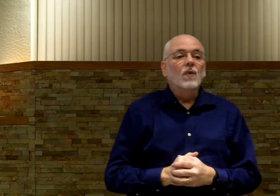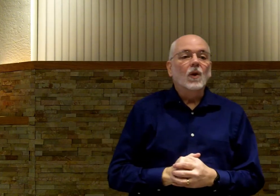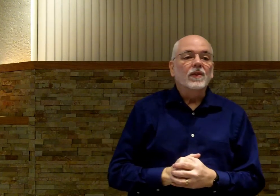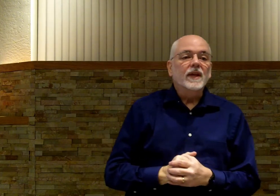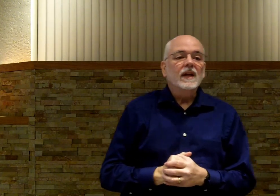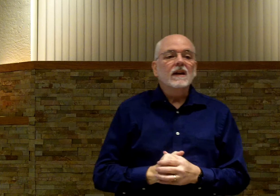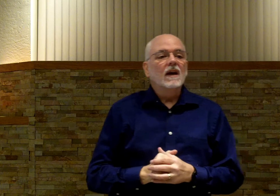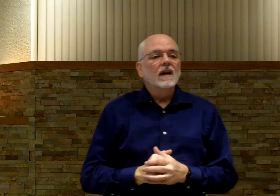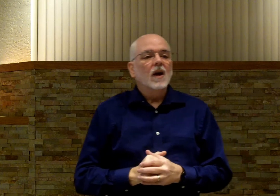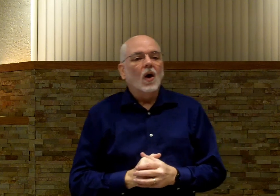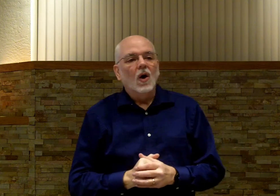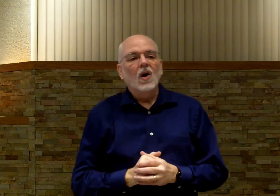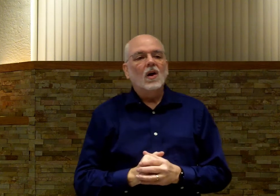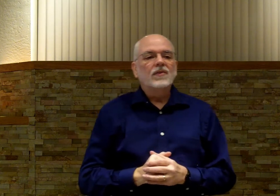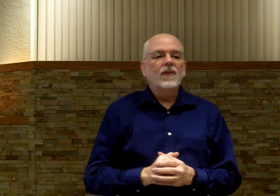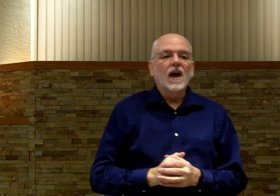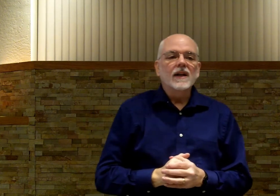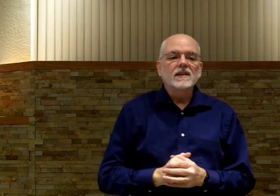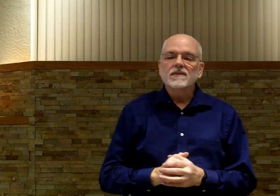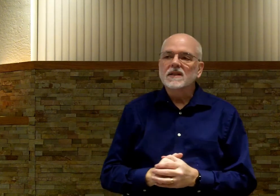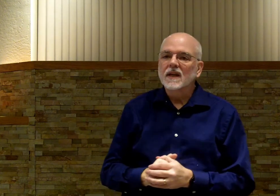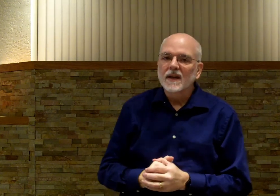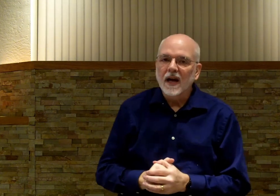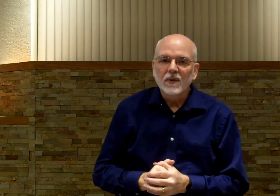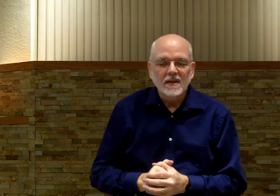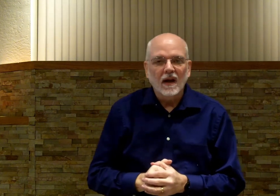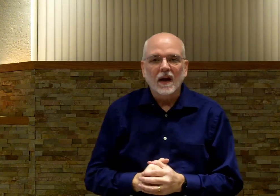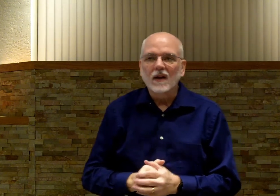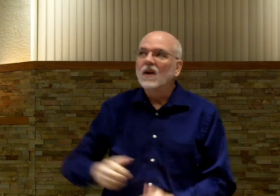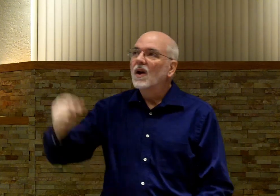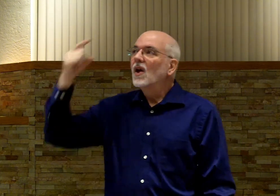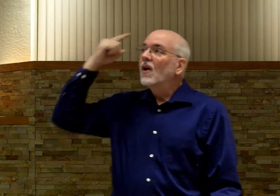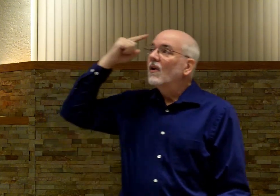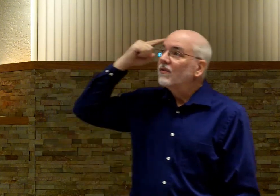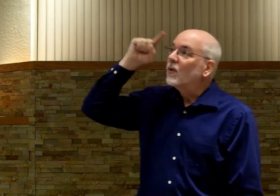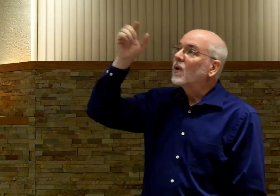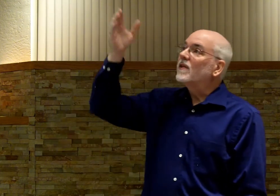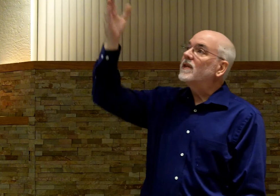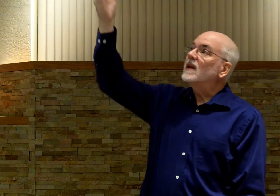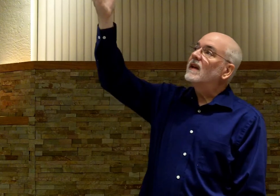For thee, all the follies of sin I resign. For thee,